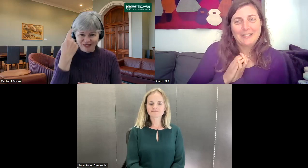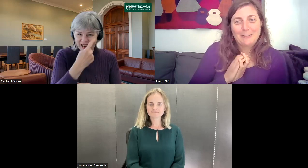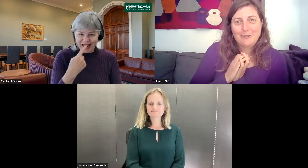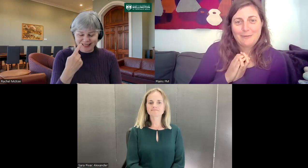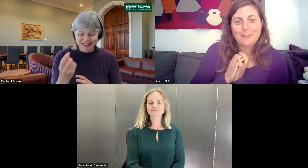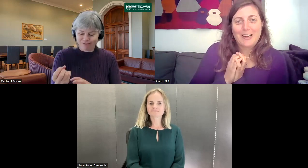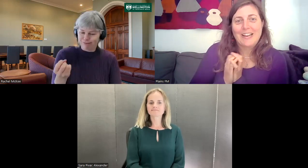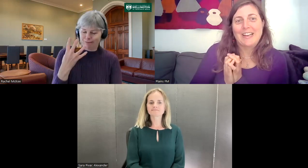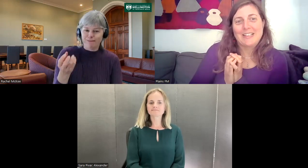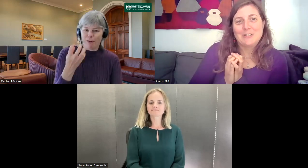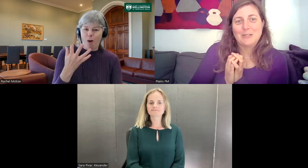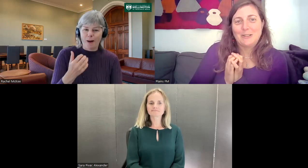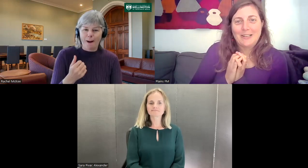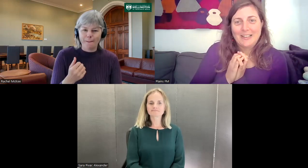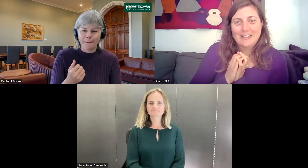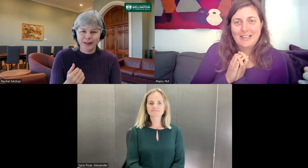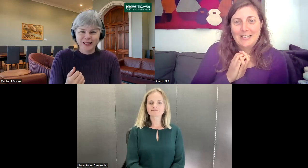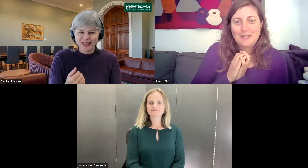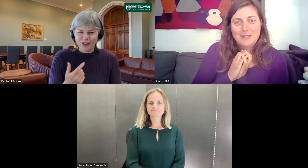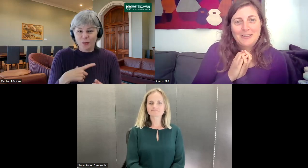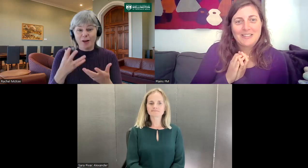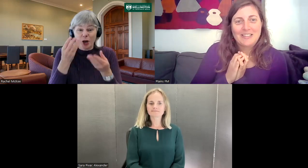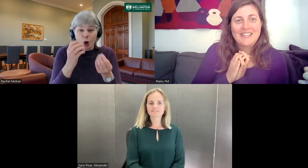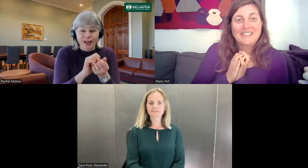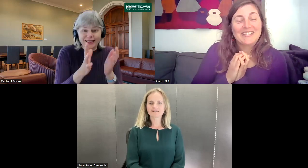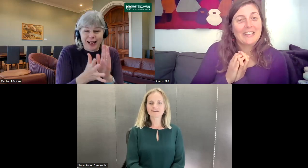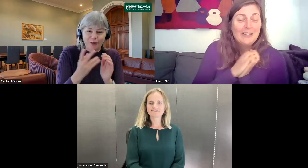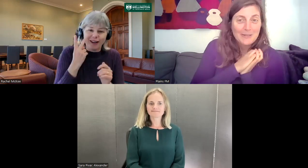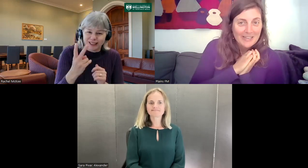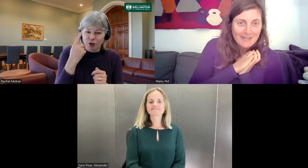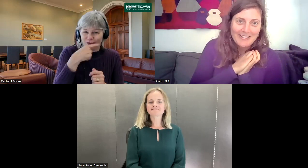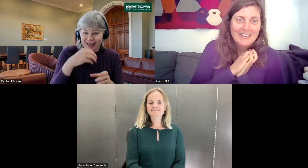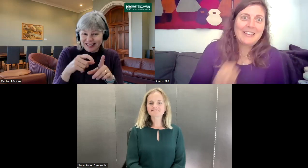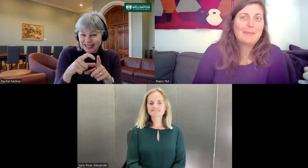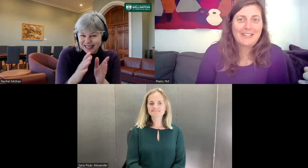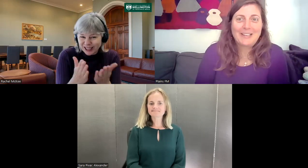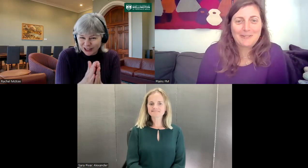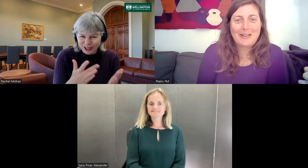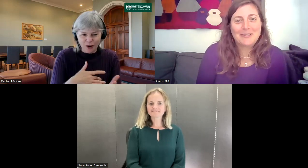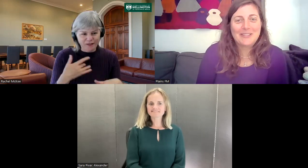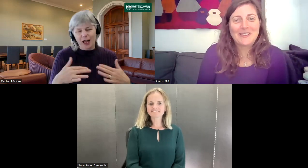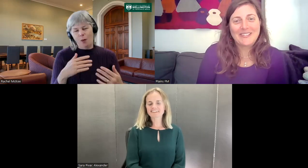foray into learning sign language on the dictionary. So it's so it's like meeting a celebrity from my point of view.